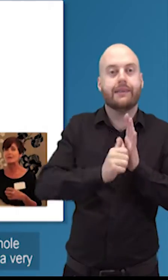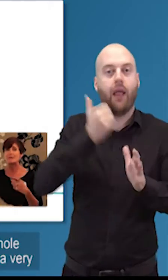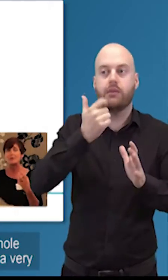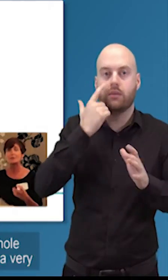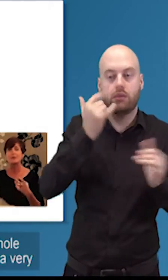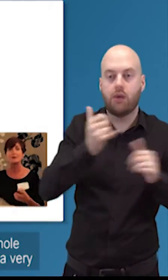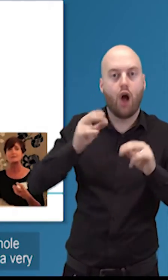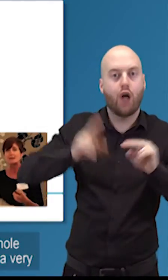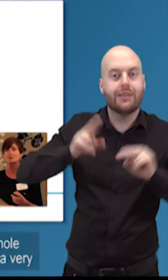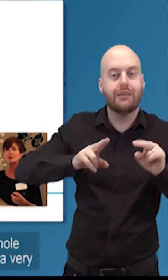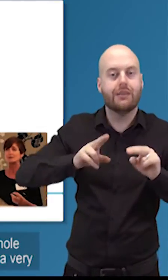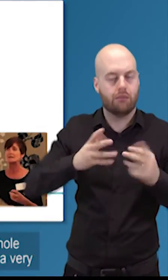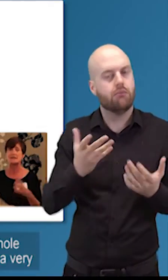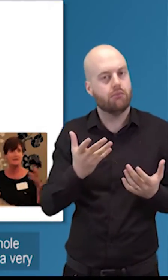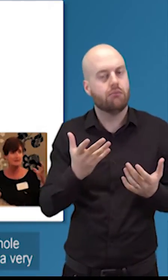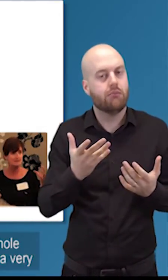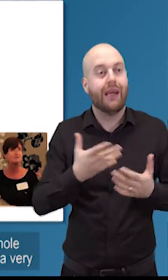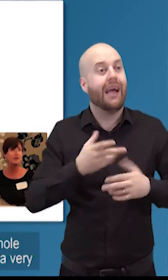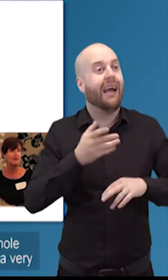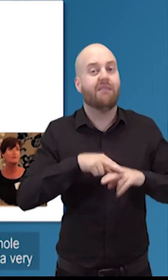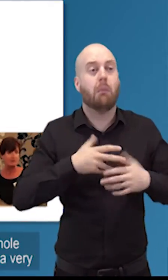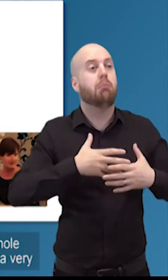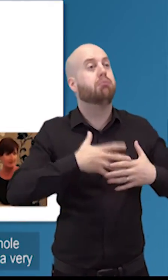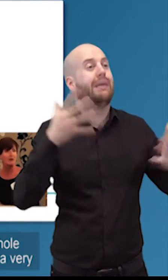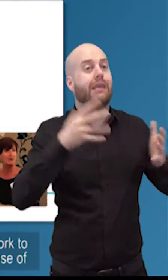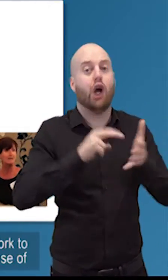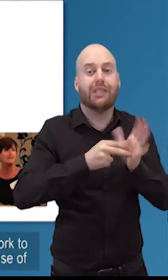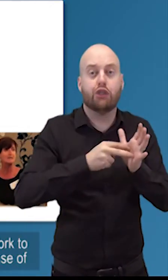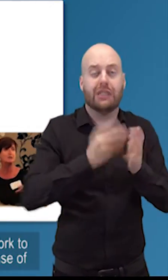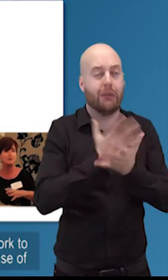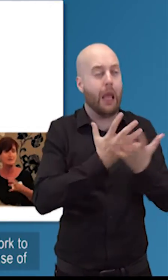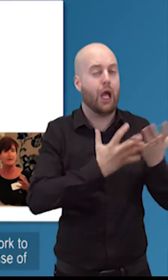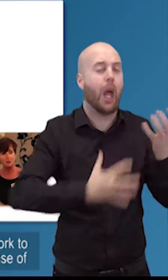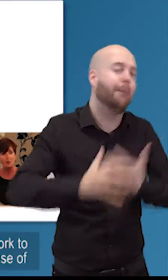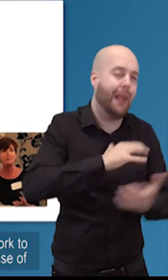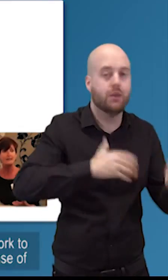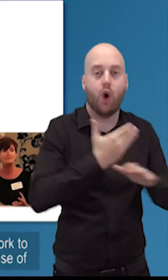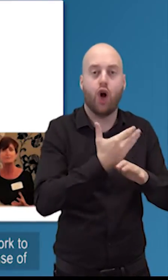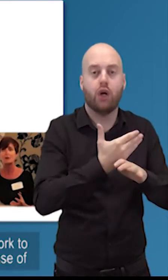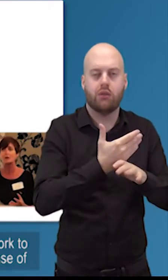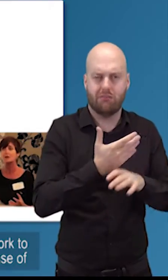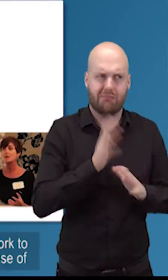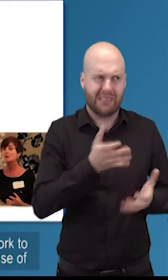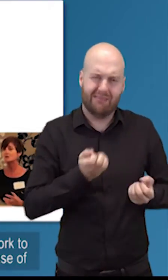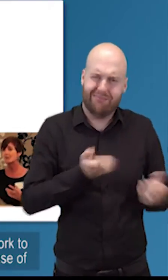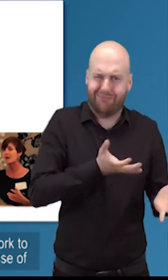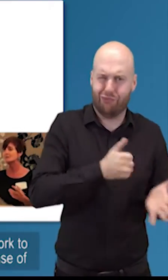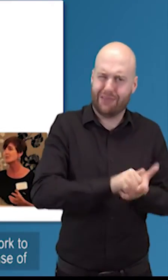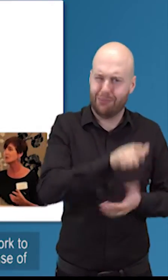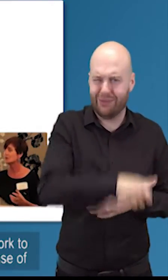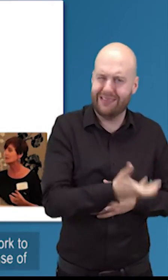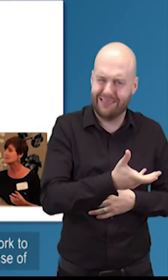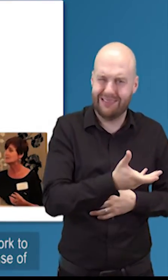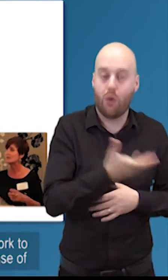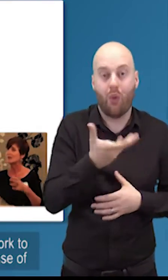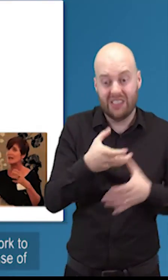but i think the whole thing about a skills audit is i think it does vary from a very big organization where it's a very complex piece of work to perhaps